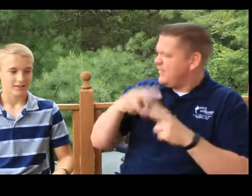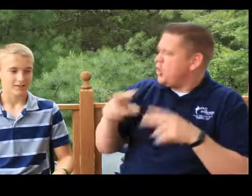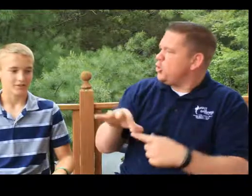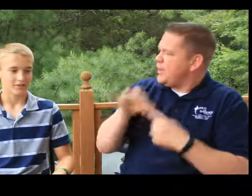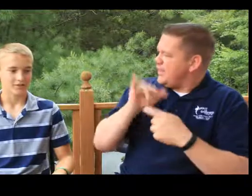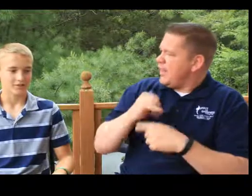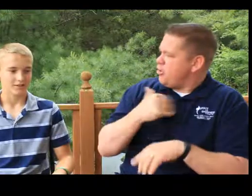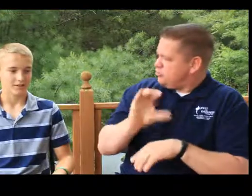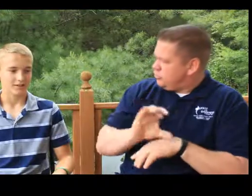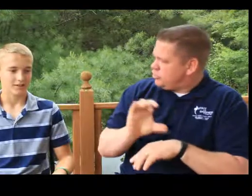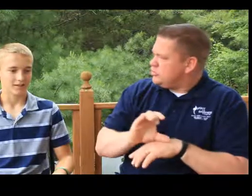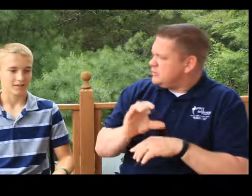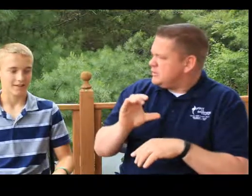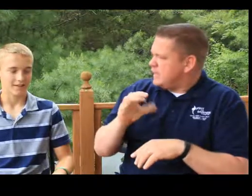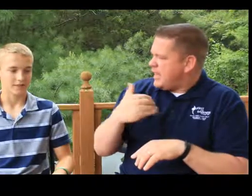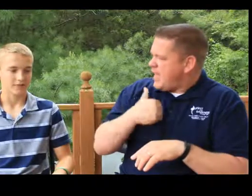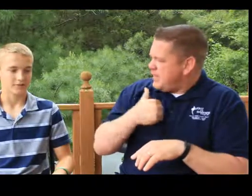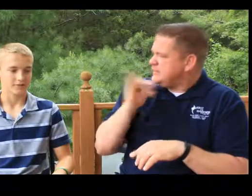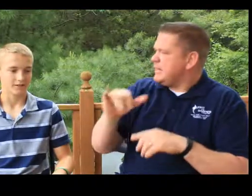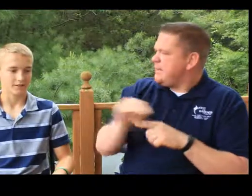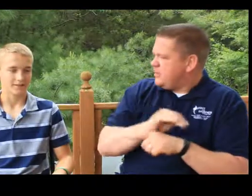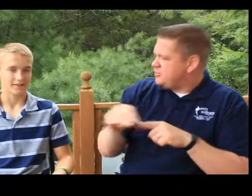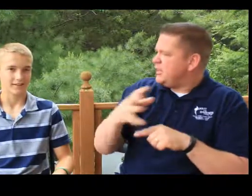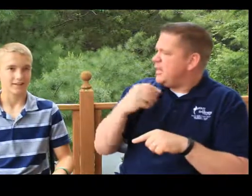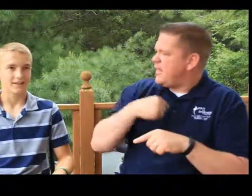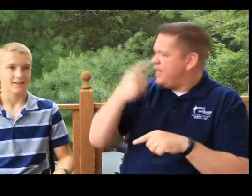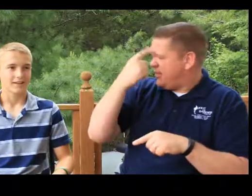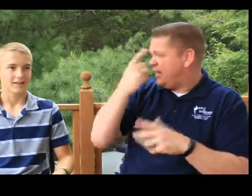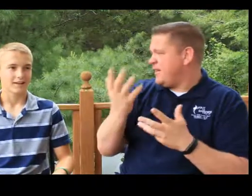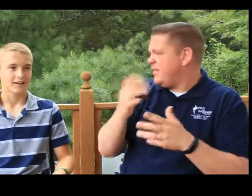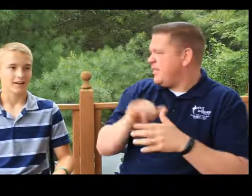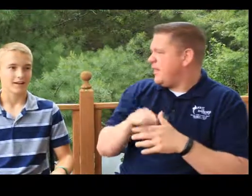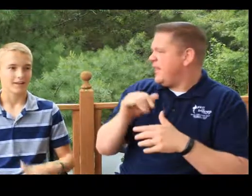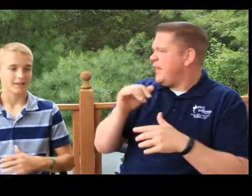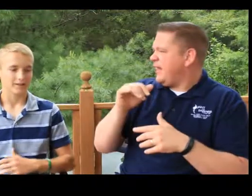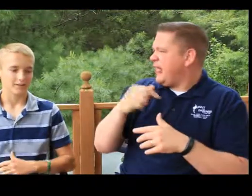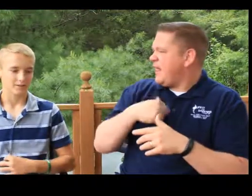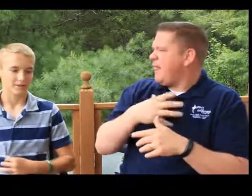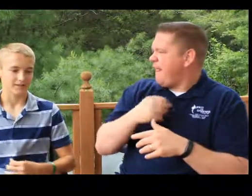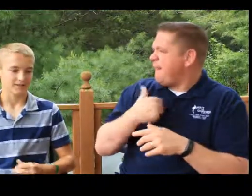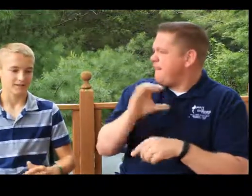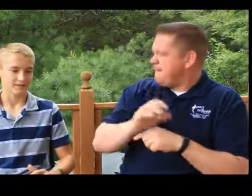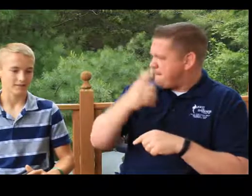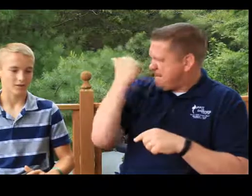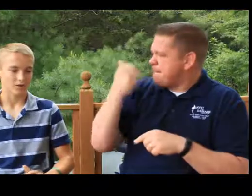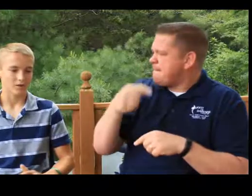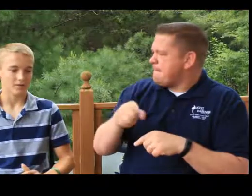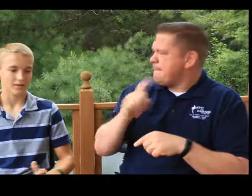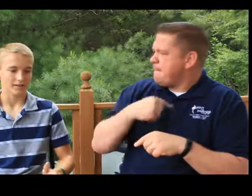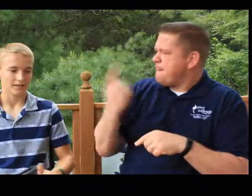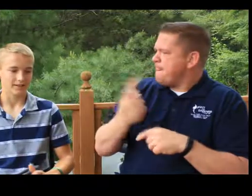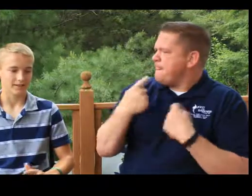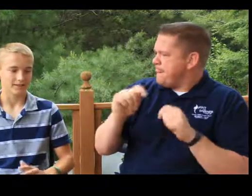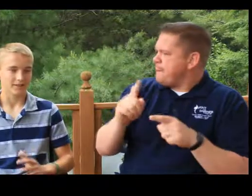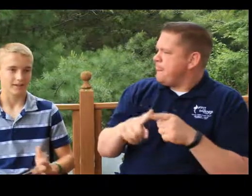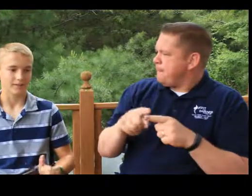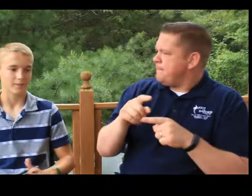that our church has that ministry. And I think that I like our church because we're always trying to find different